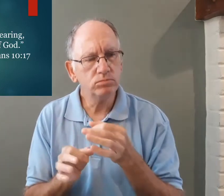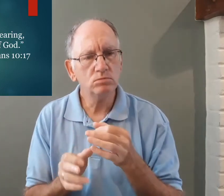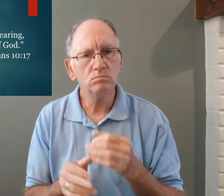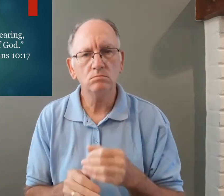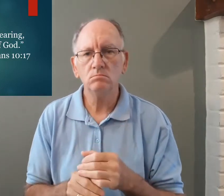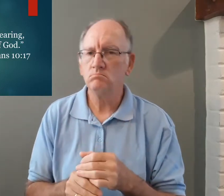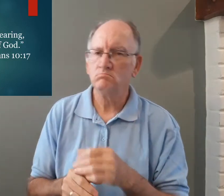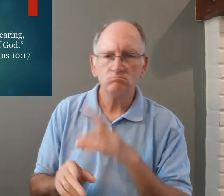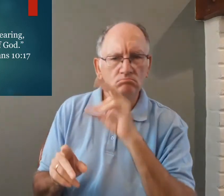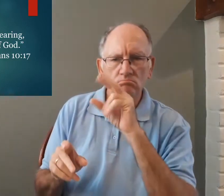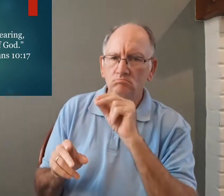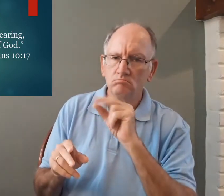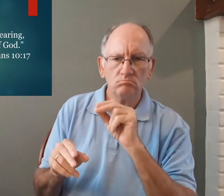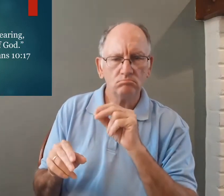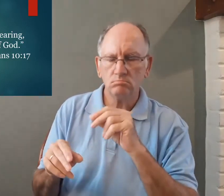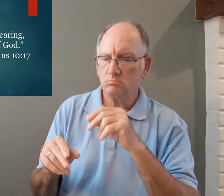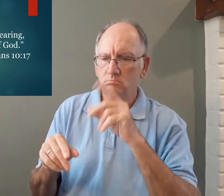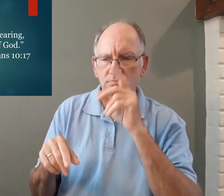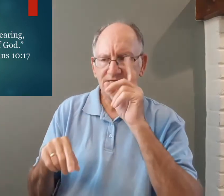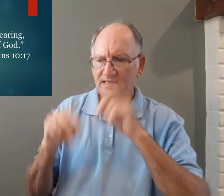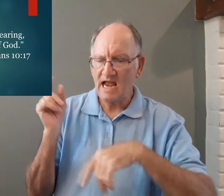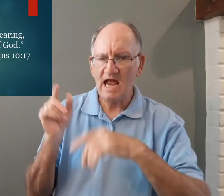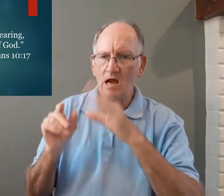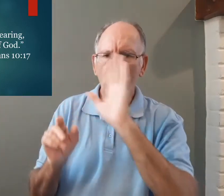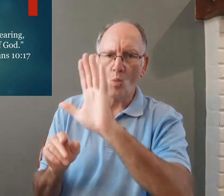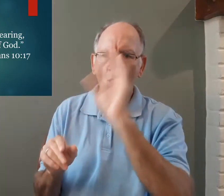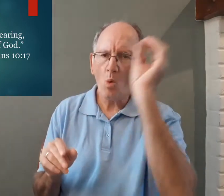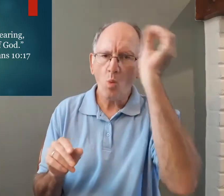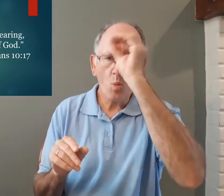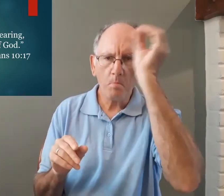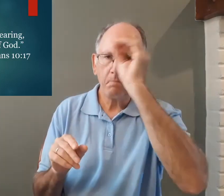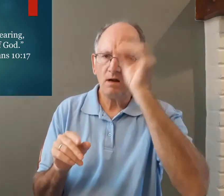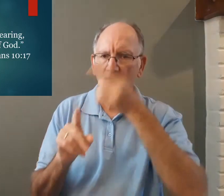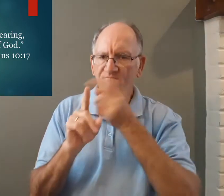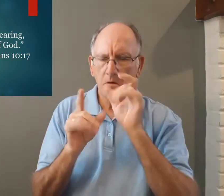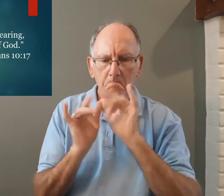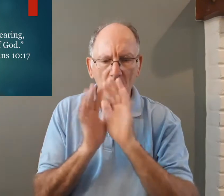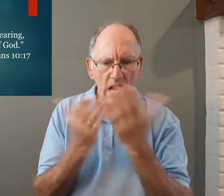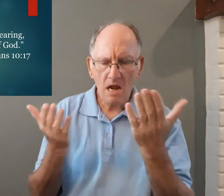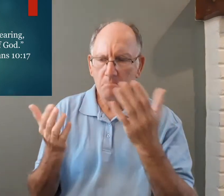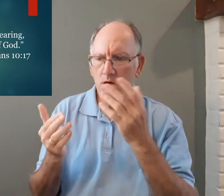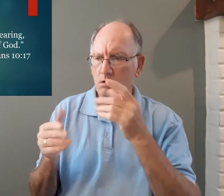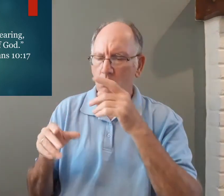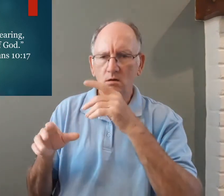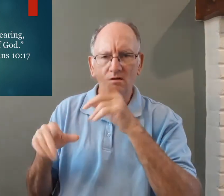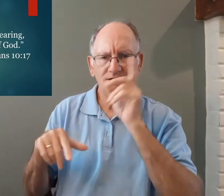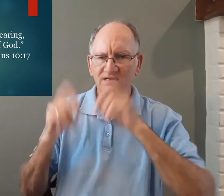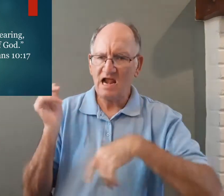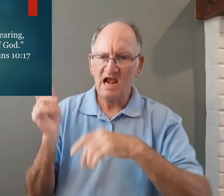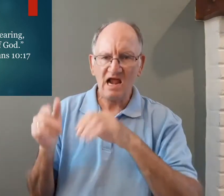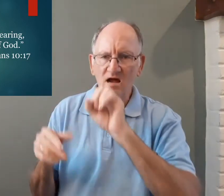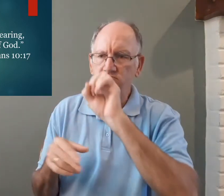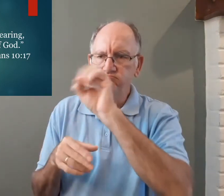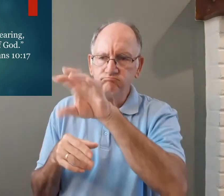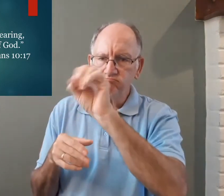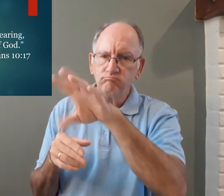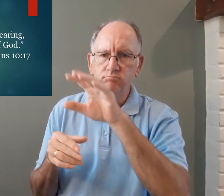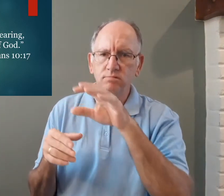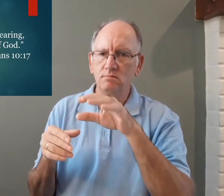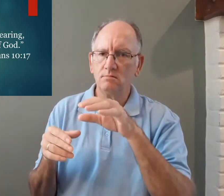what I'm explaining is from the Bible and they said no you can't use your opinions from the Bible you can't tell